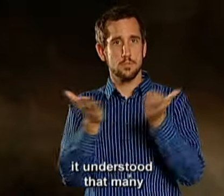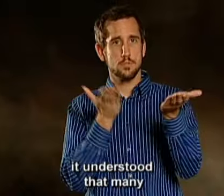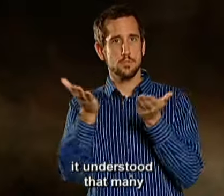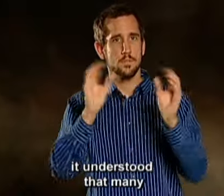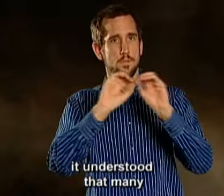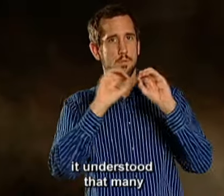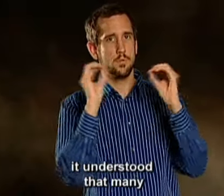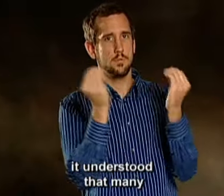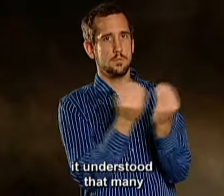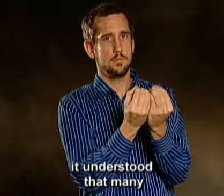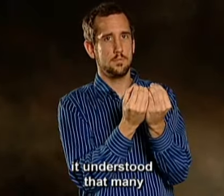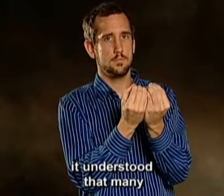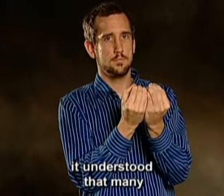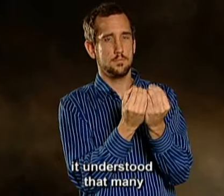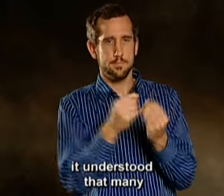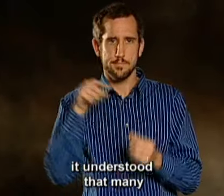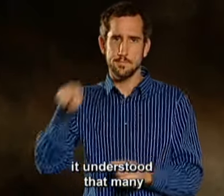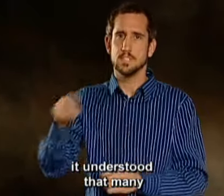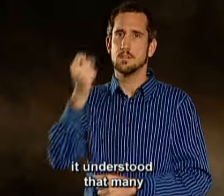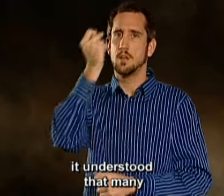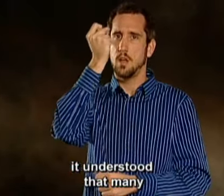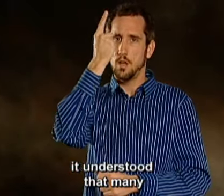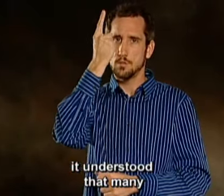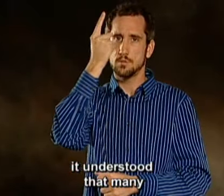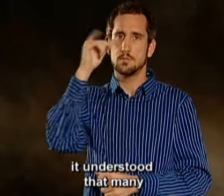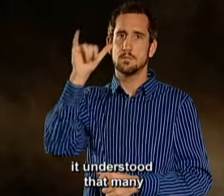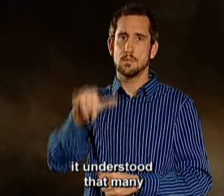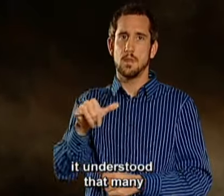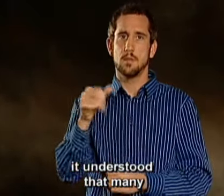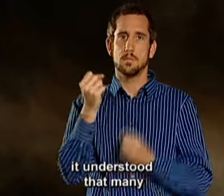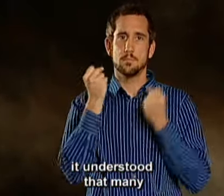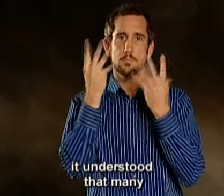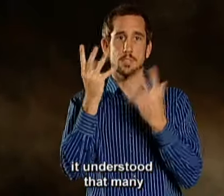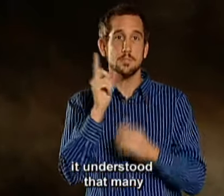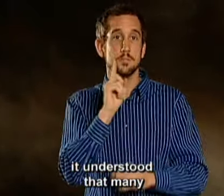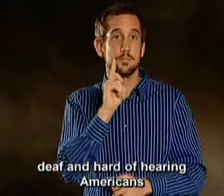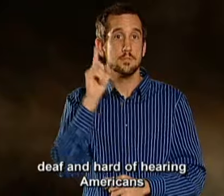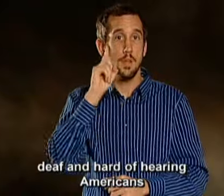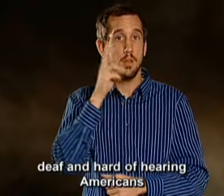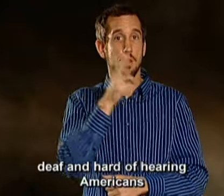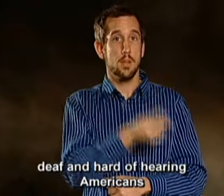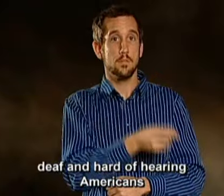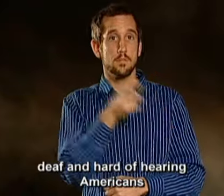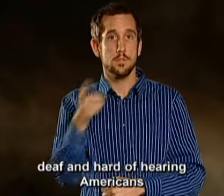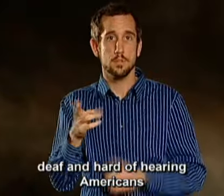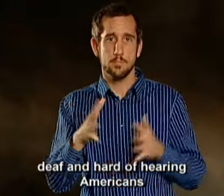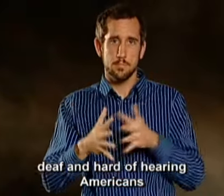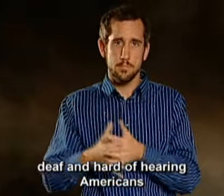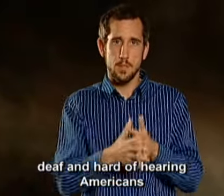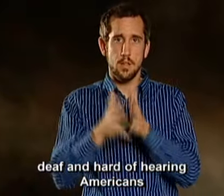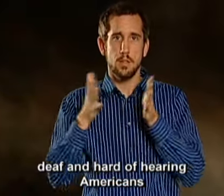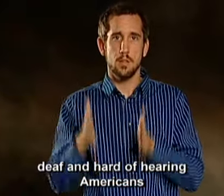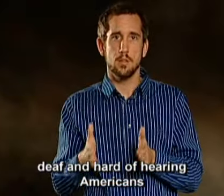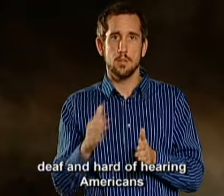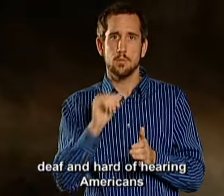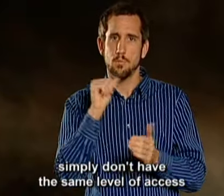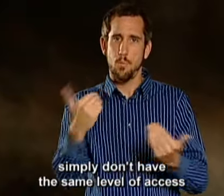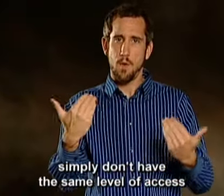it understood that many deaf and hard of hearing Americans simply